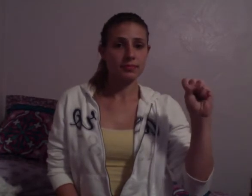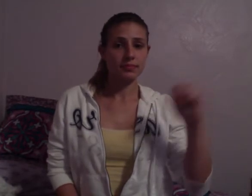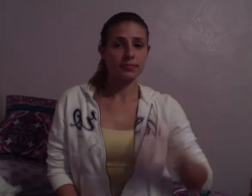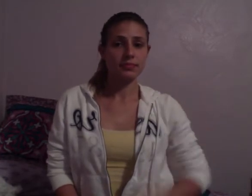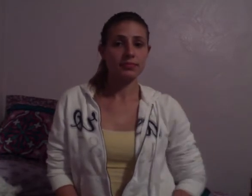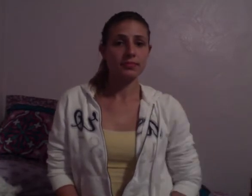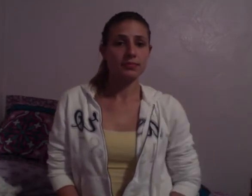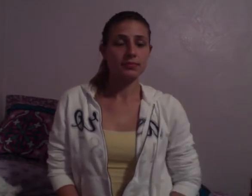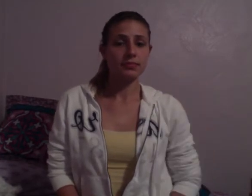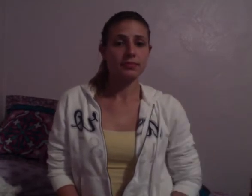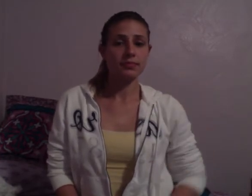What are you doing?